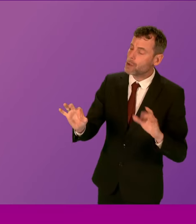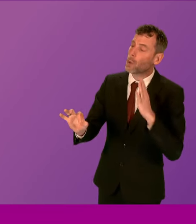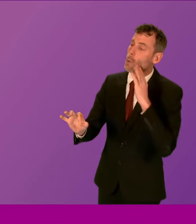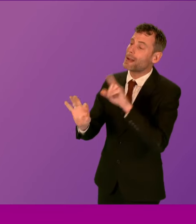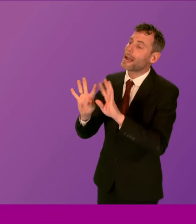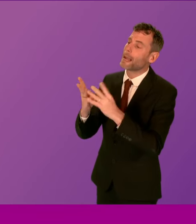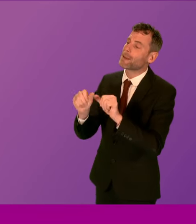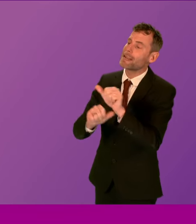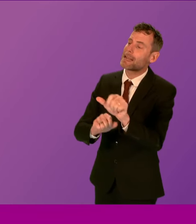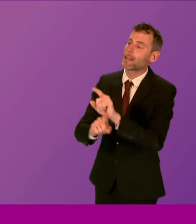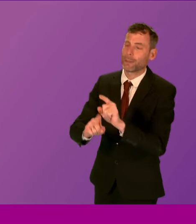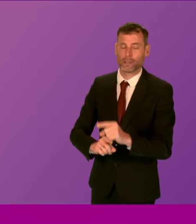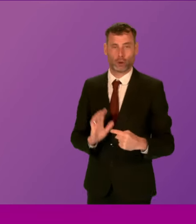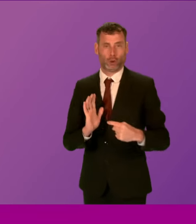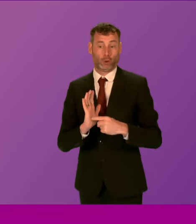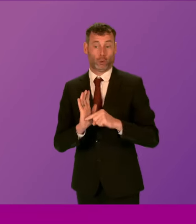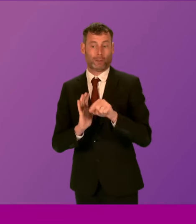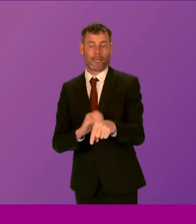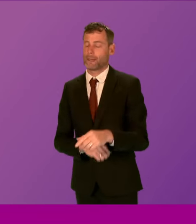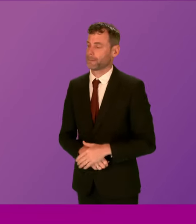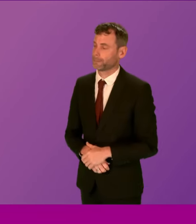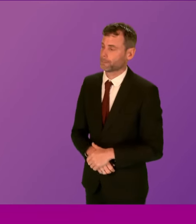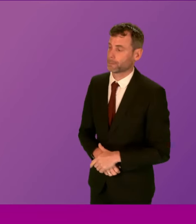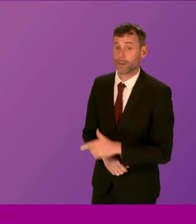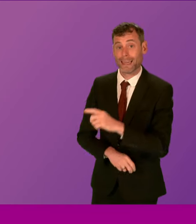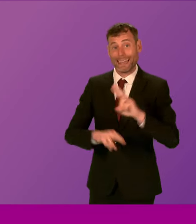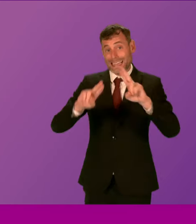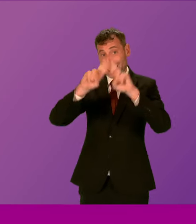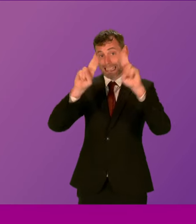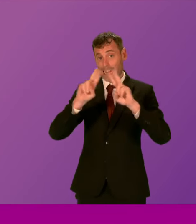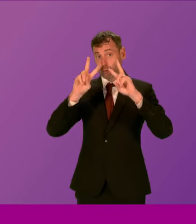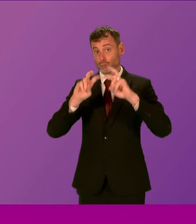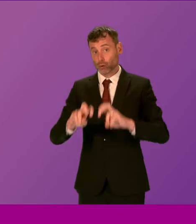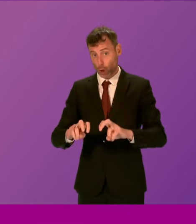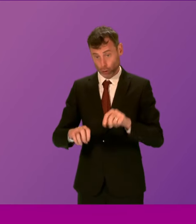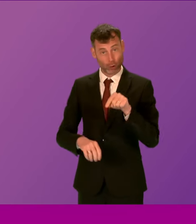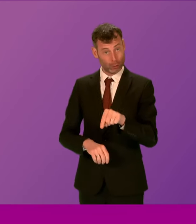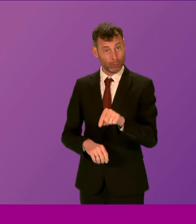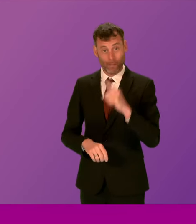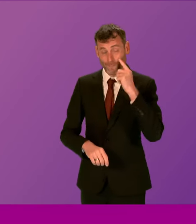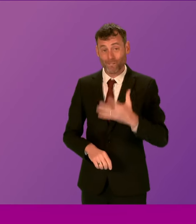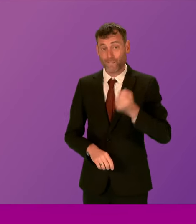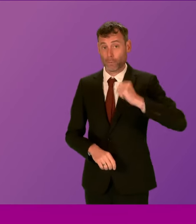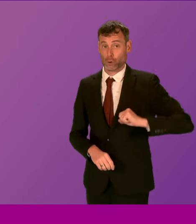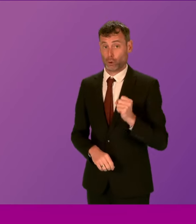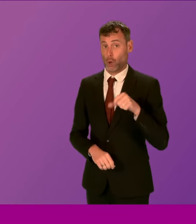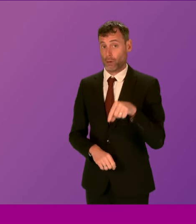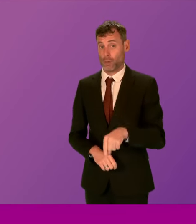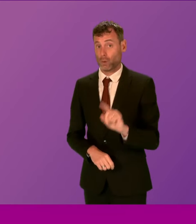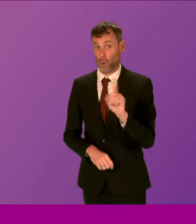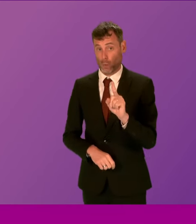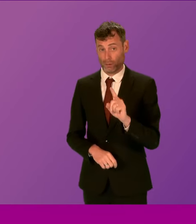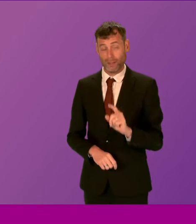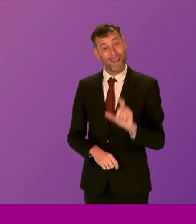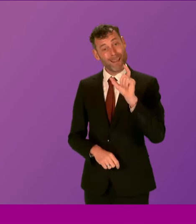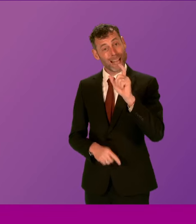officer. Alex Cole-Hamilton. Presiding officer, an international study has shown that Scotland is amongst the longest waits in poorest access to